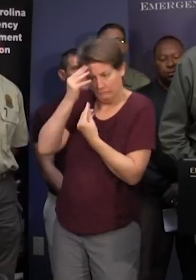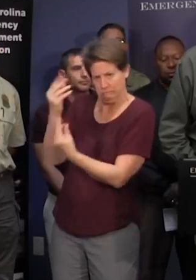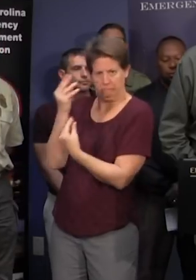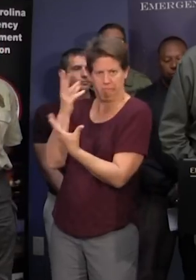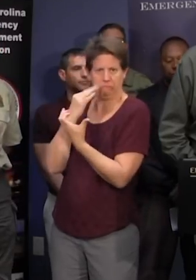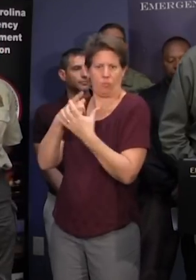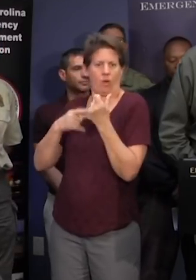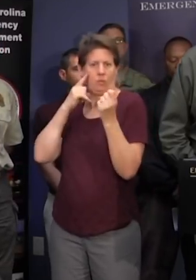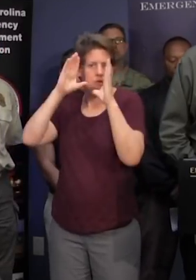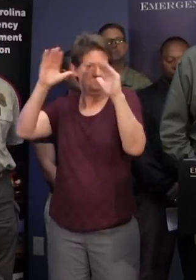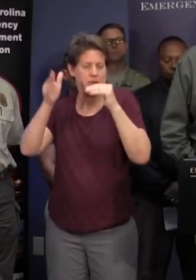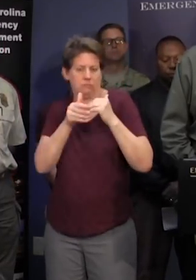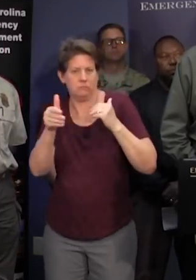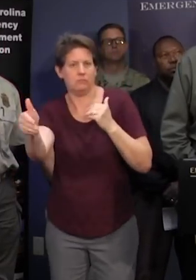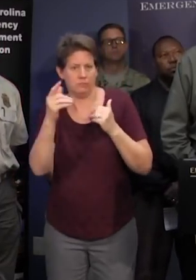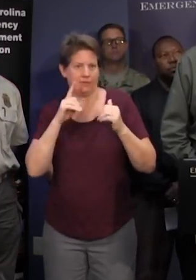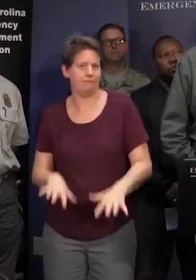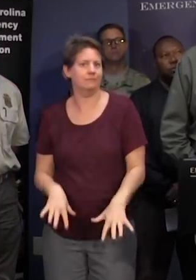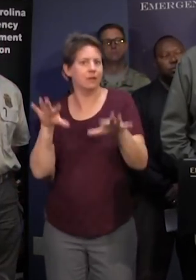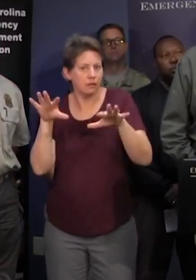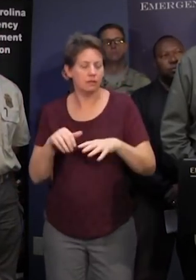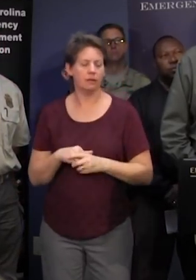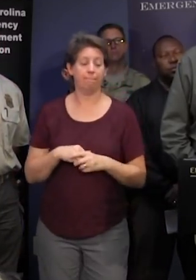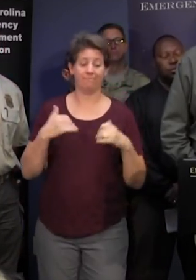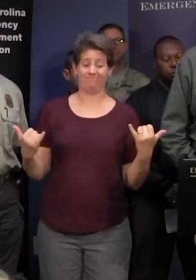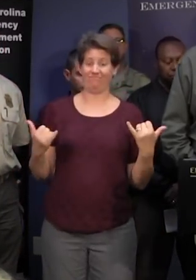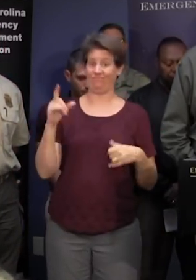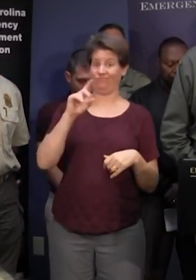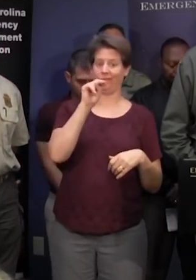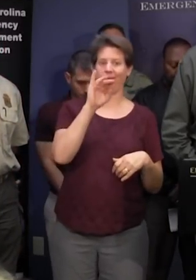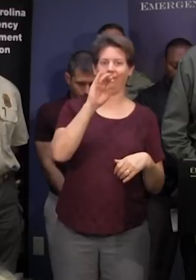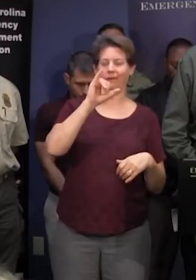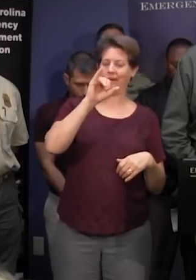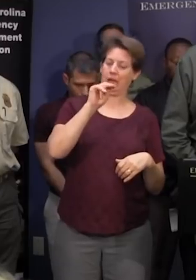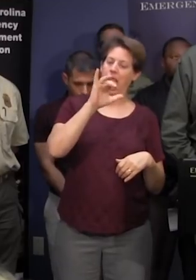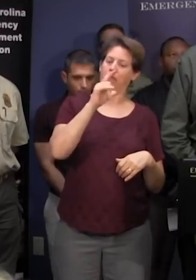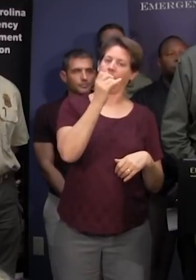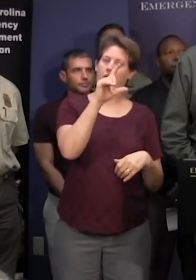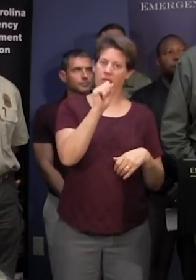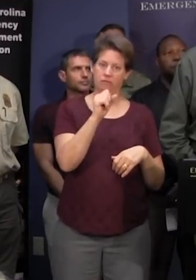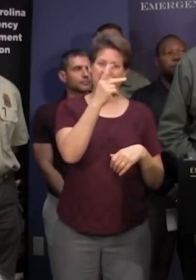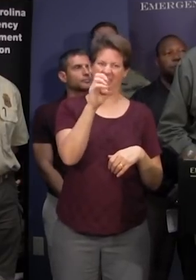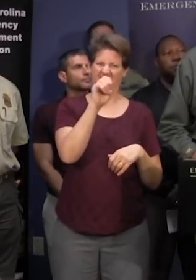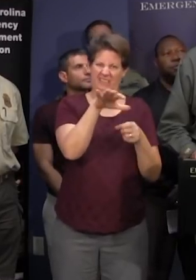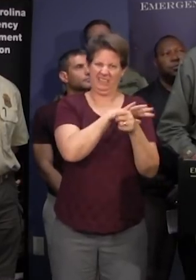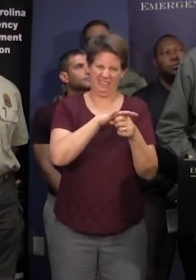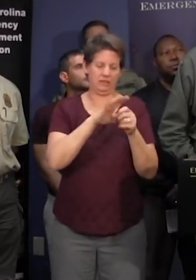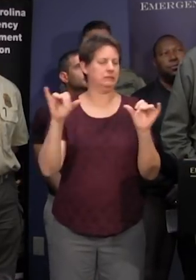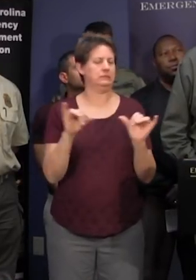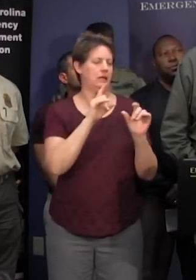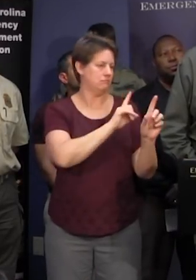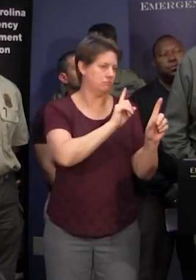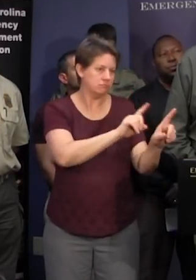information on the upcoming flood we're currently in the nichols little pd river area doing the same thing i'm happy to